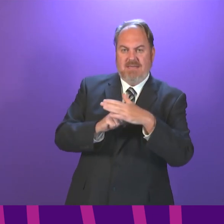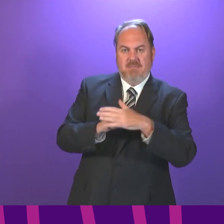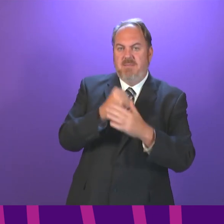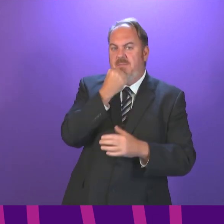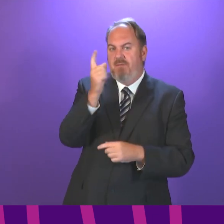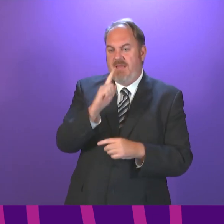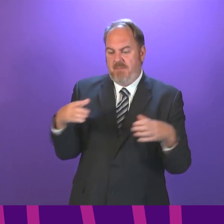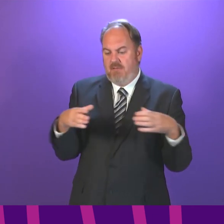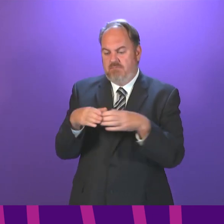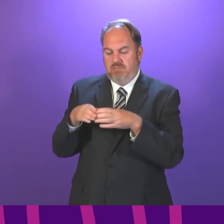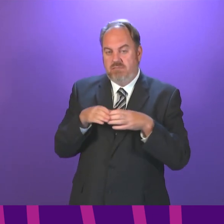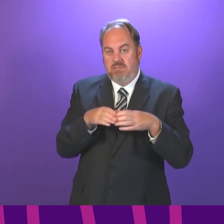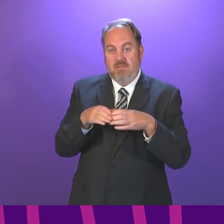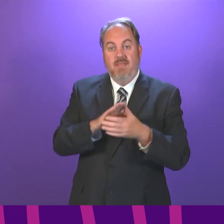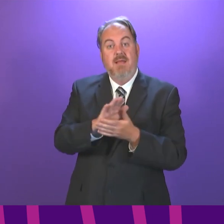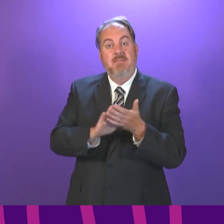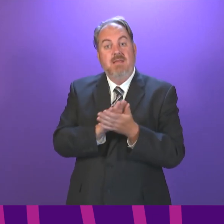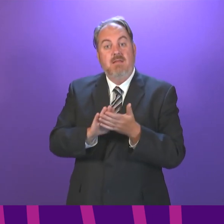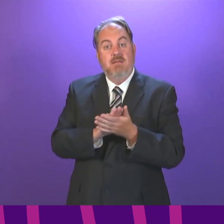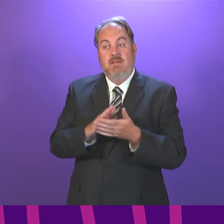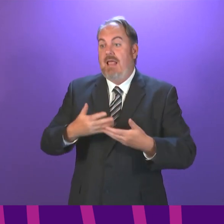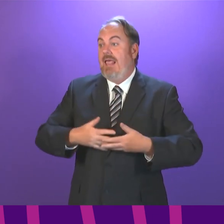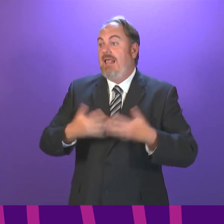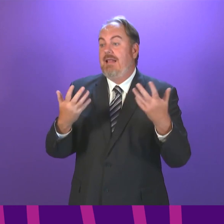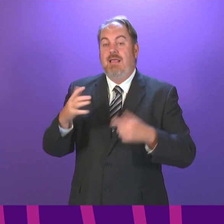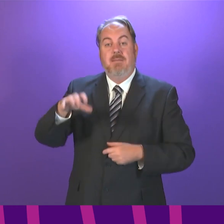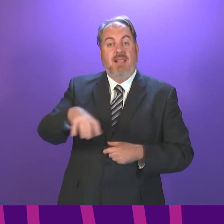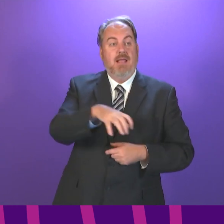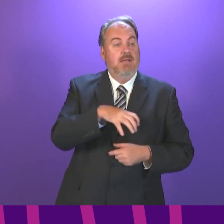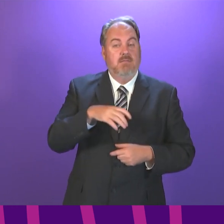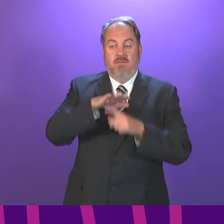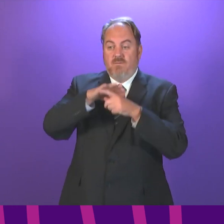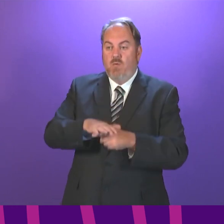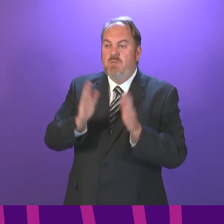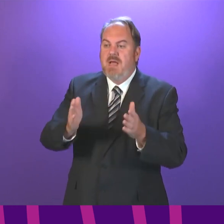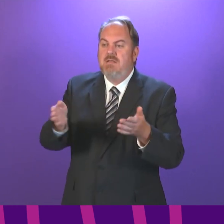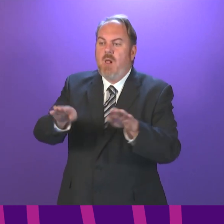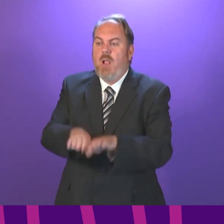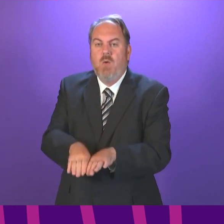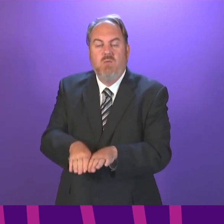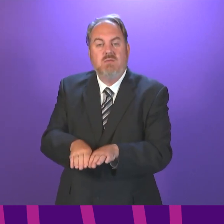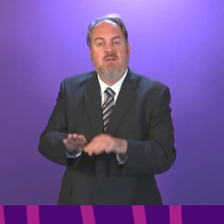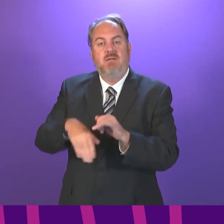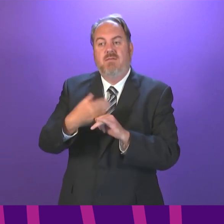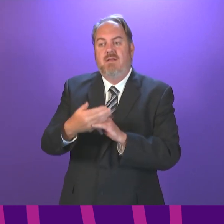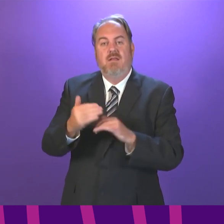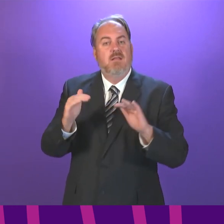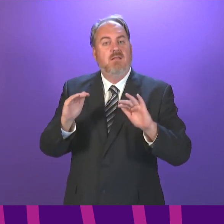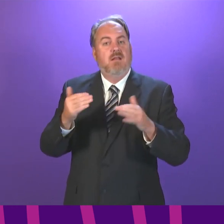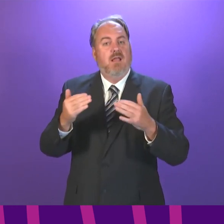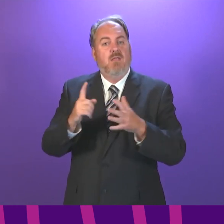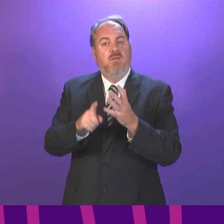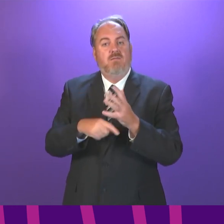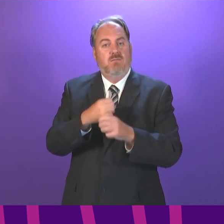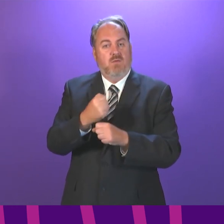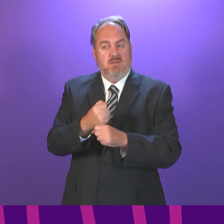that from 9 August, no venues will be legally required to close. This change is significant and it is hard